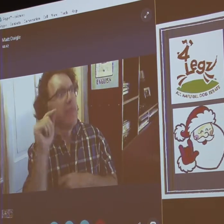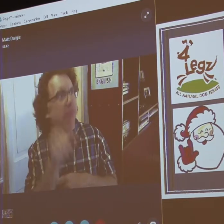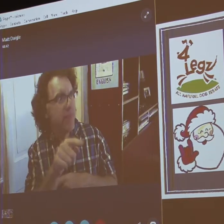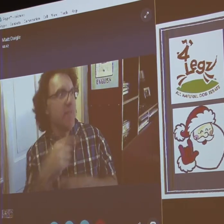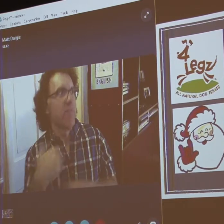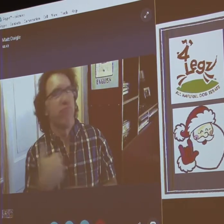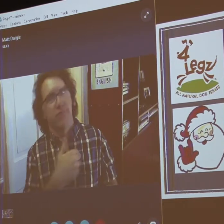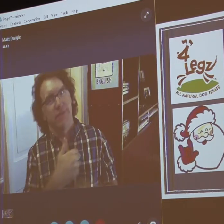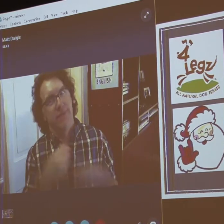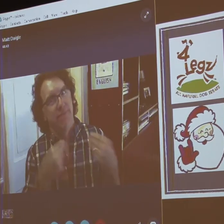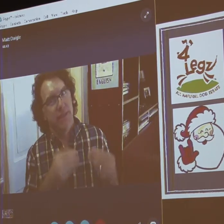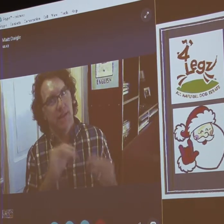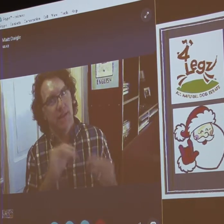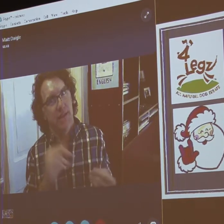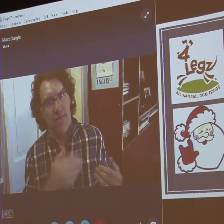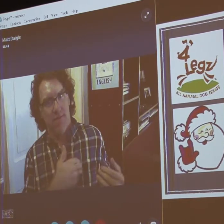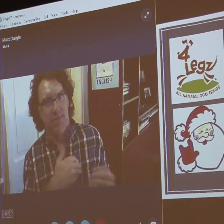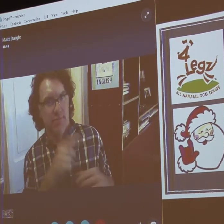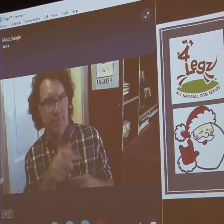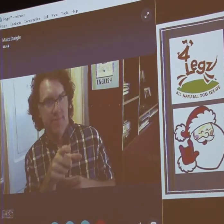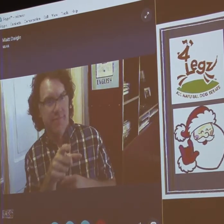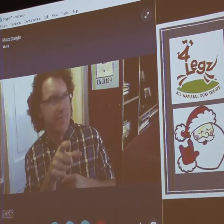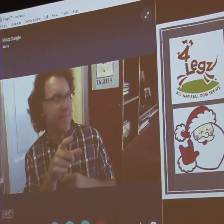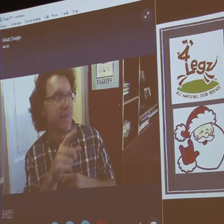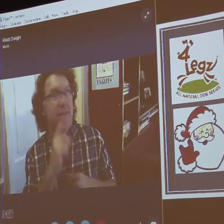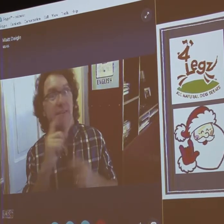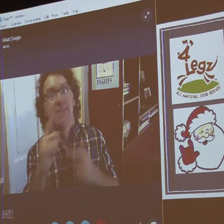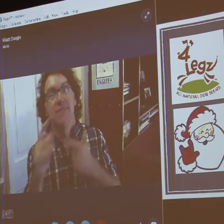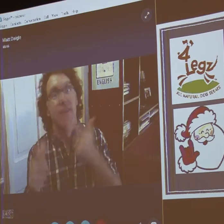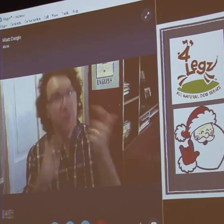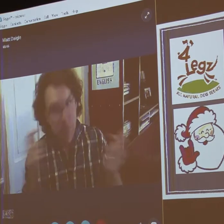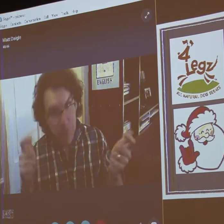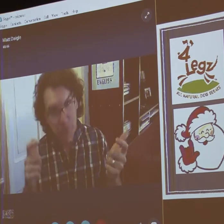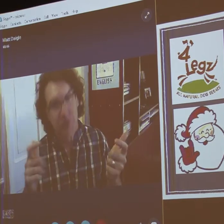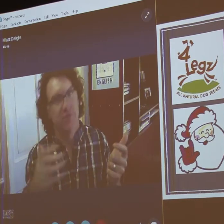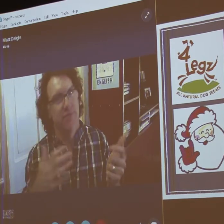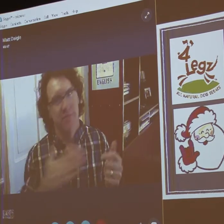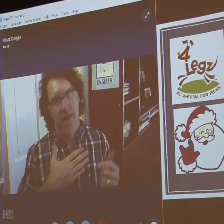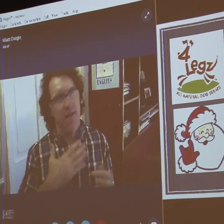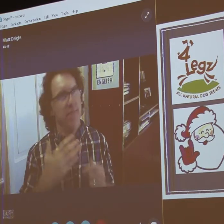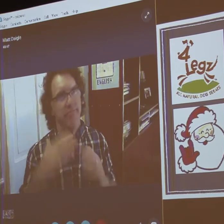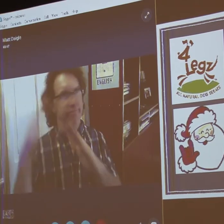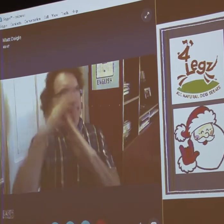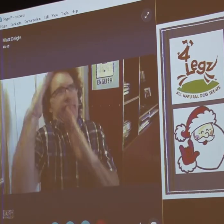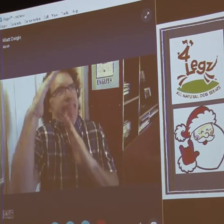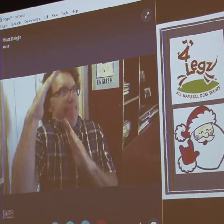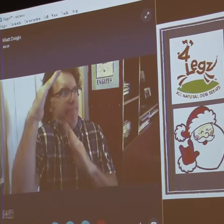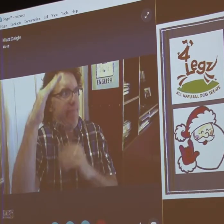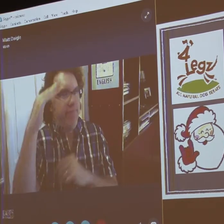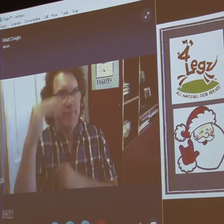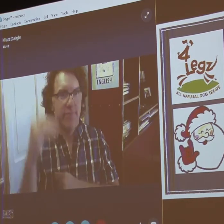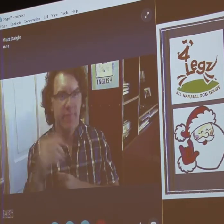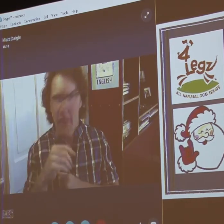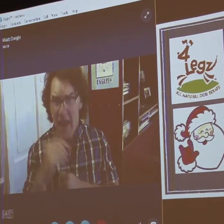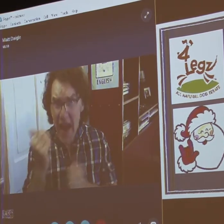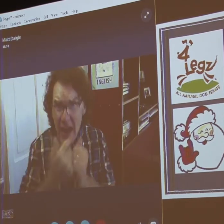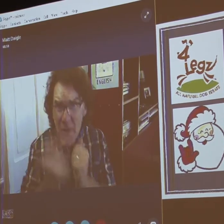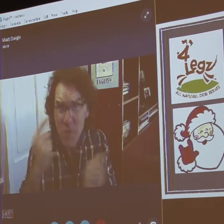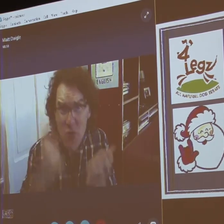Claus. And the one that was really big, I won the International Breastfeeding Icon